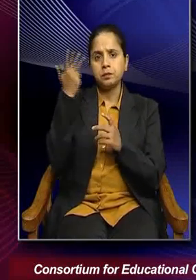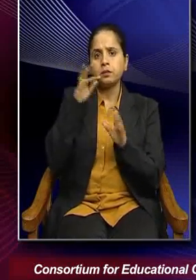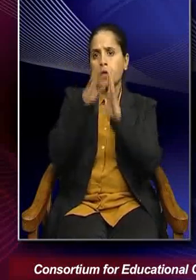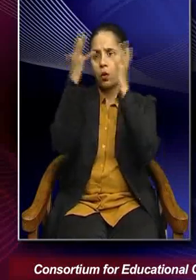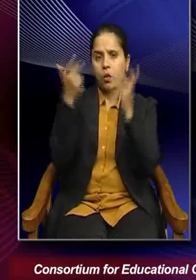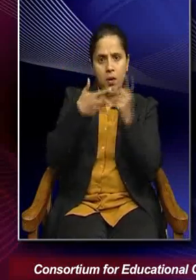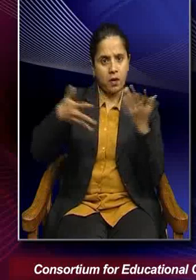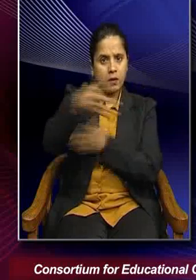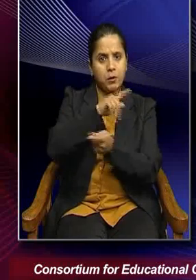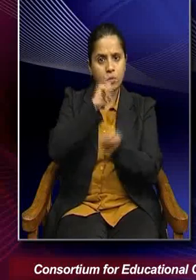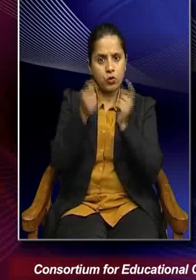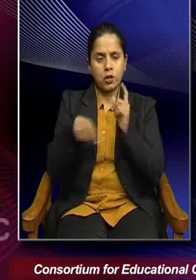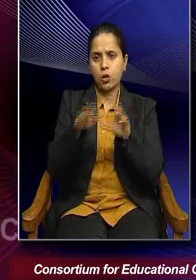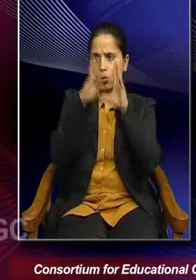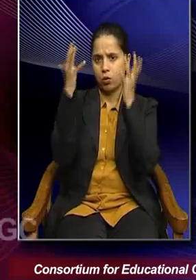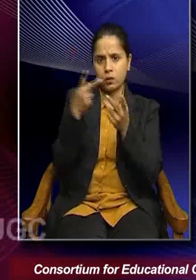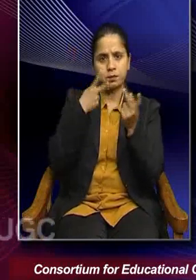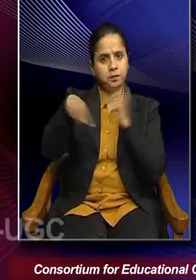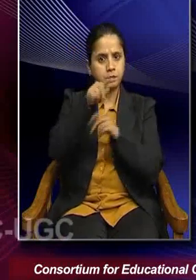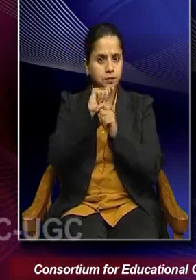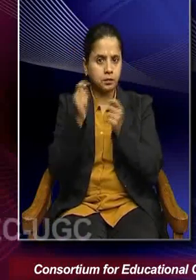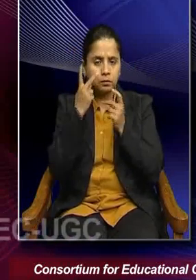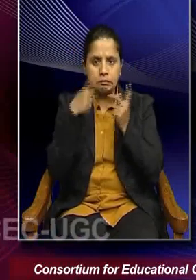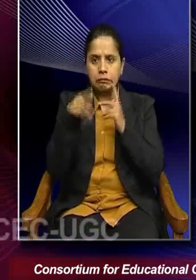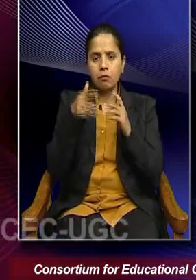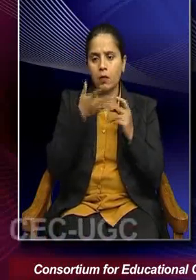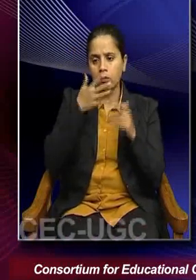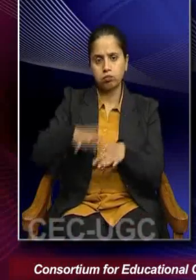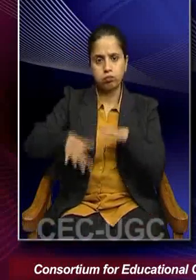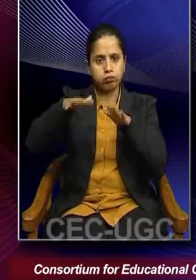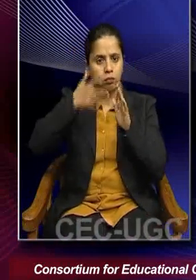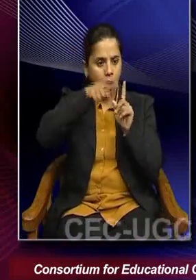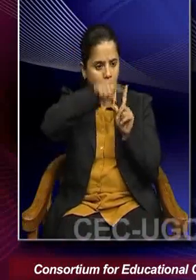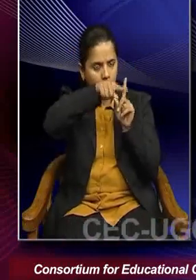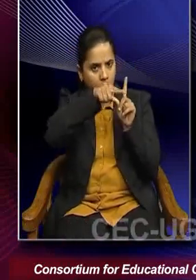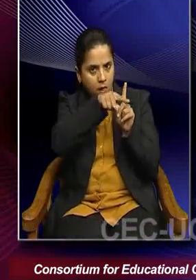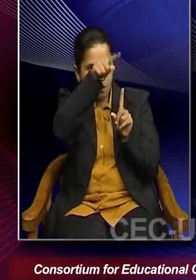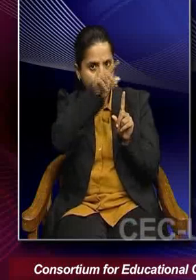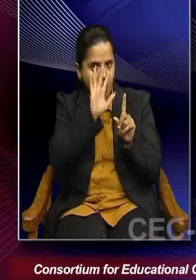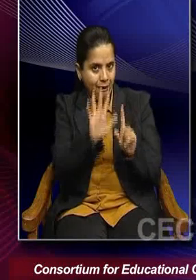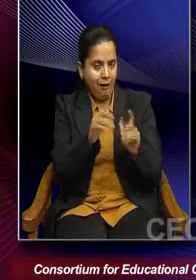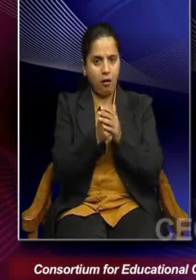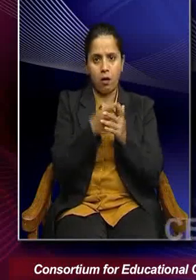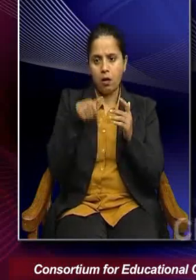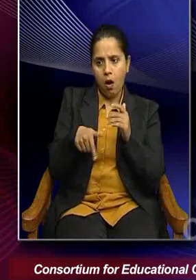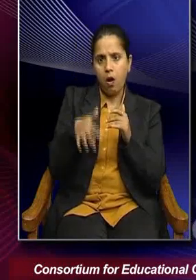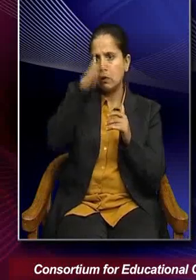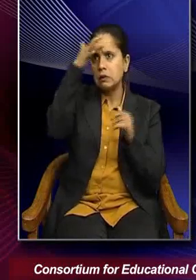you know, global environmental change, we have this global warming, increasing sea levels, know, precipitation and extreme weather events are increasing.